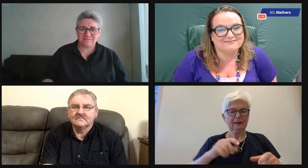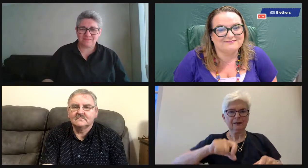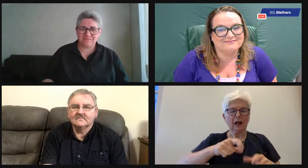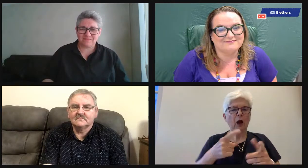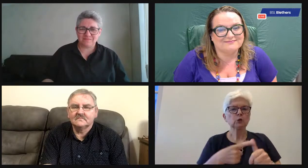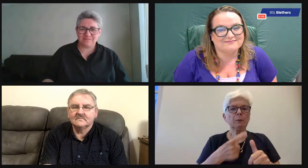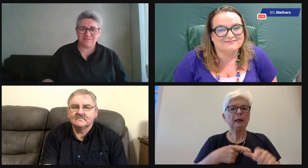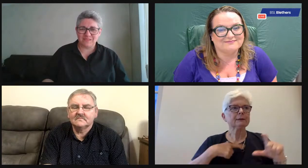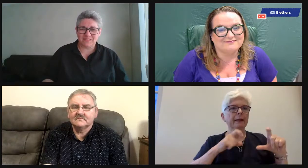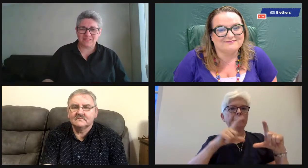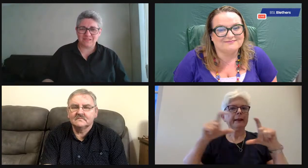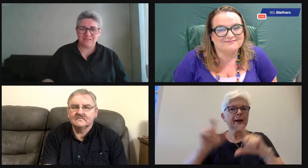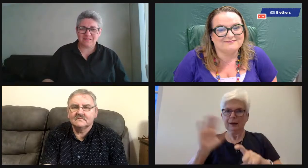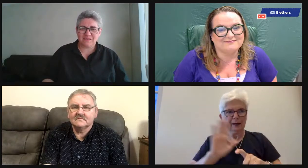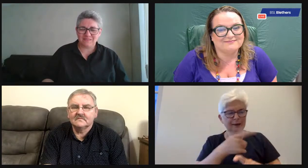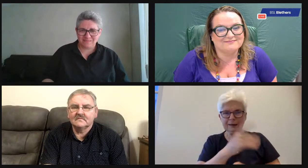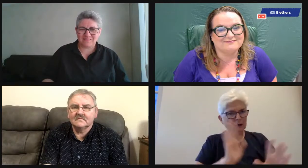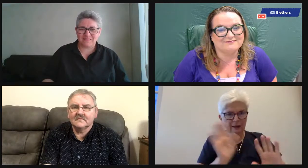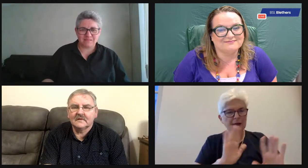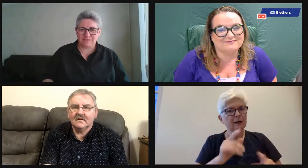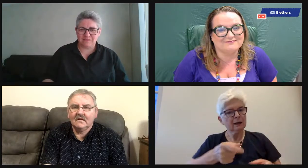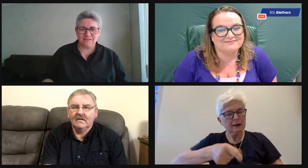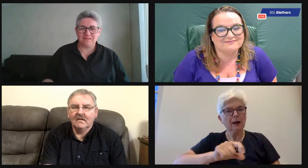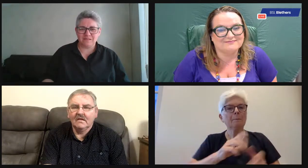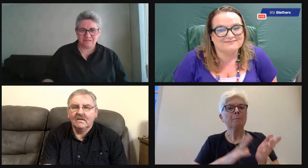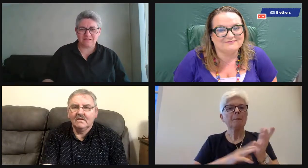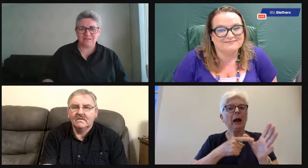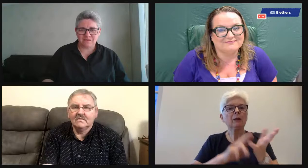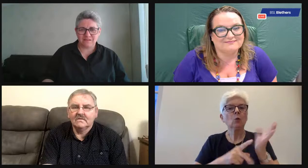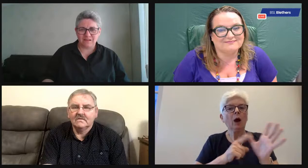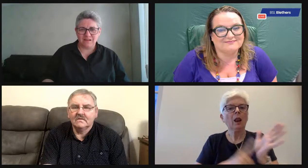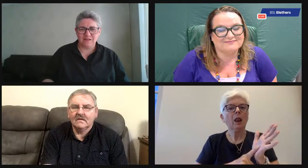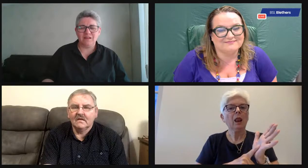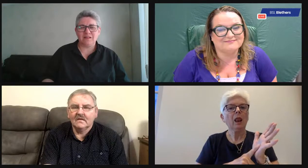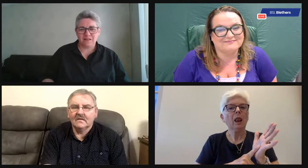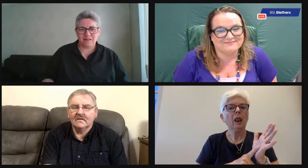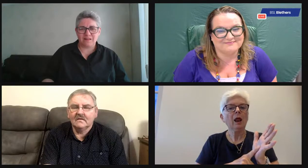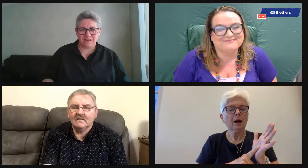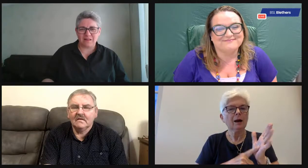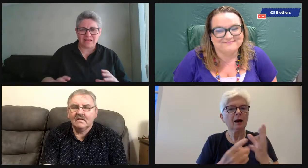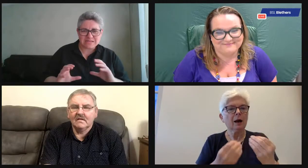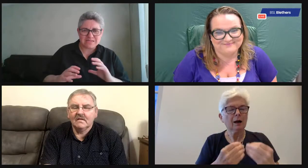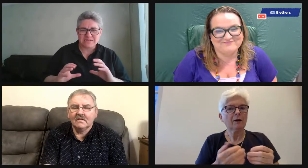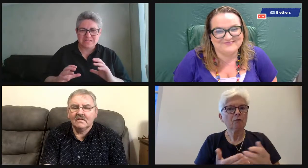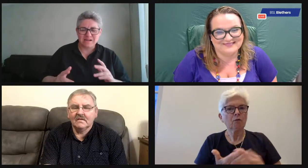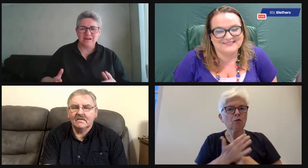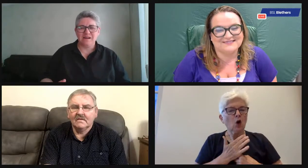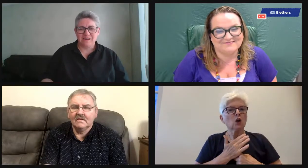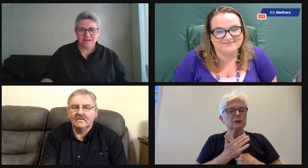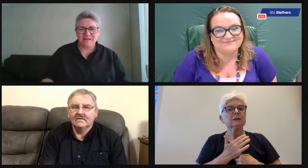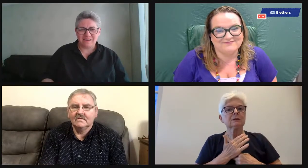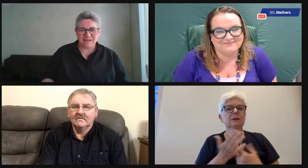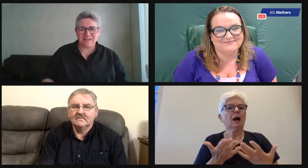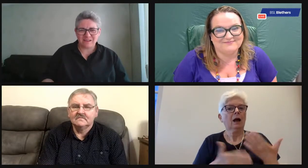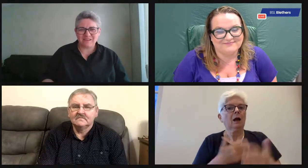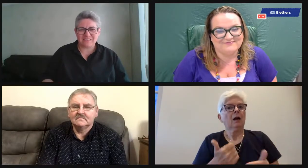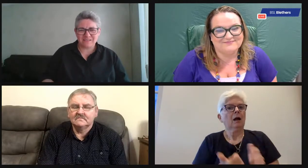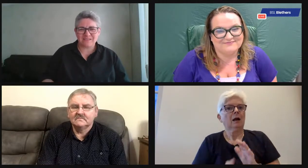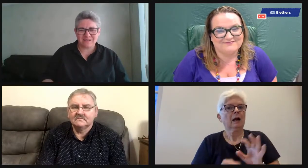economy, isn't it, really? Yeah. I mean, they don't use automatic cameras. They have these manual cameras and they were teaching me. It